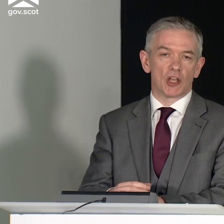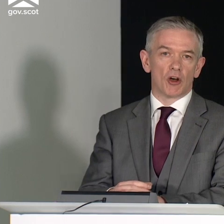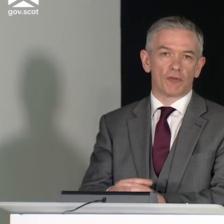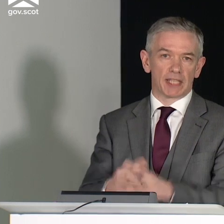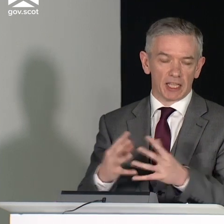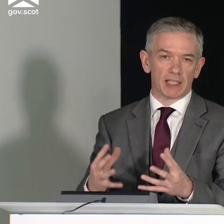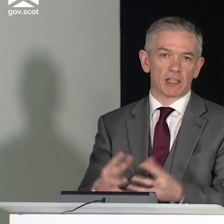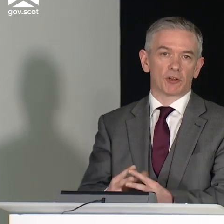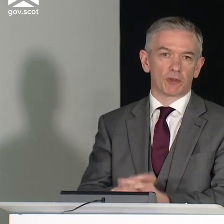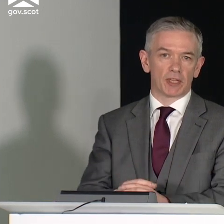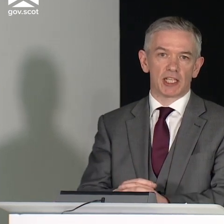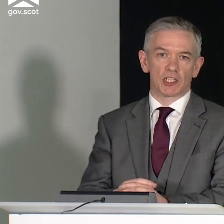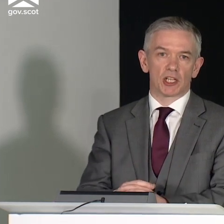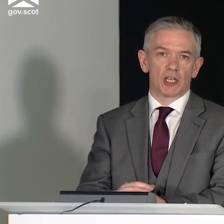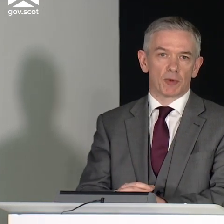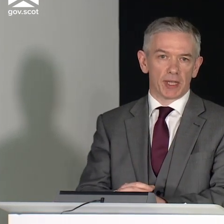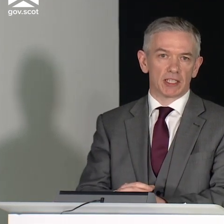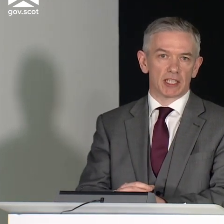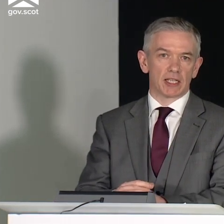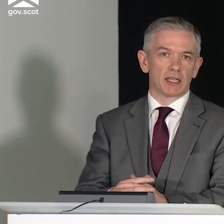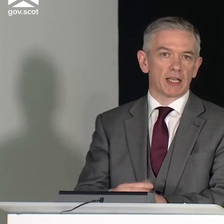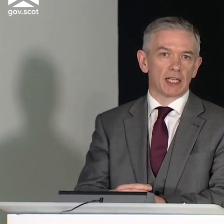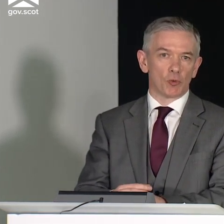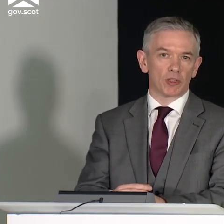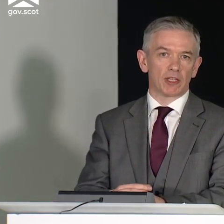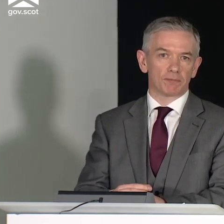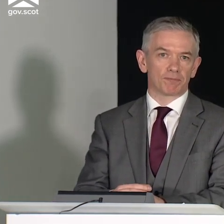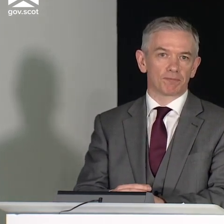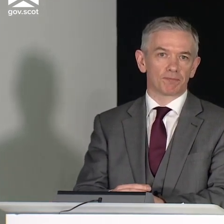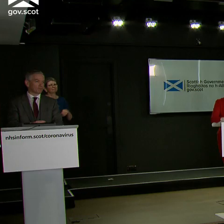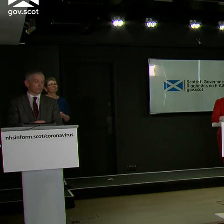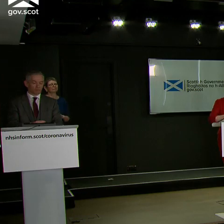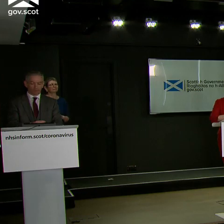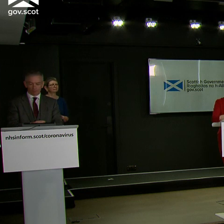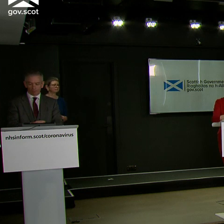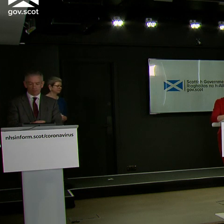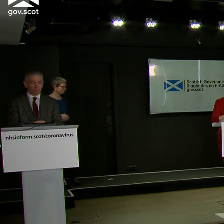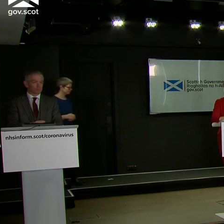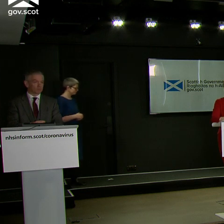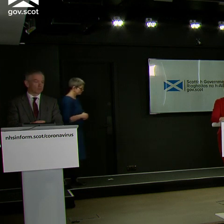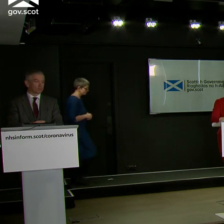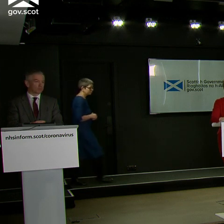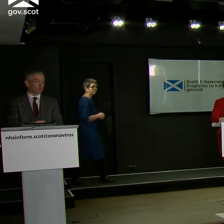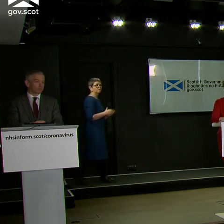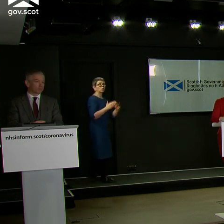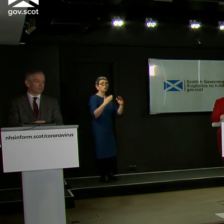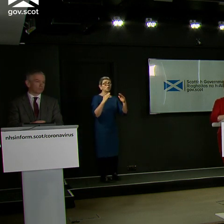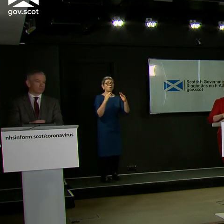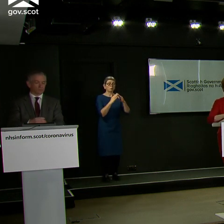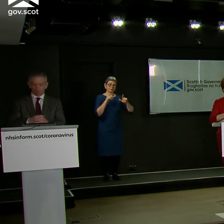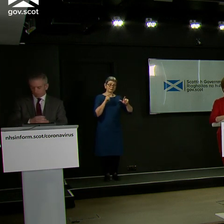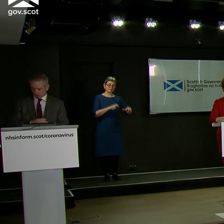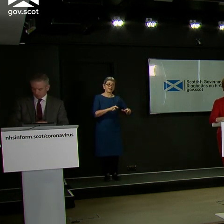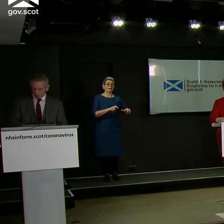signs of a decline in the number of cases, but we can't say any more than that. What we're all doing, by staying at home within our own households, we're